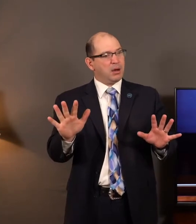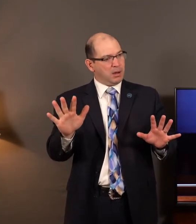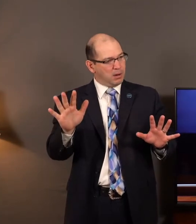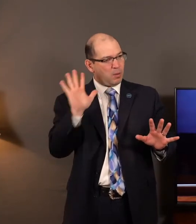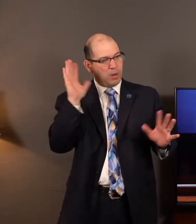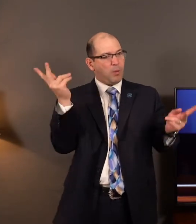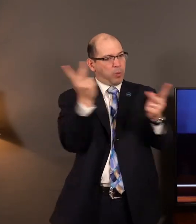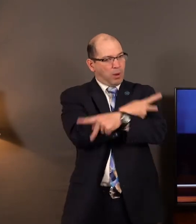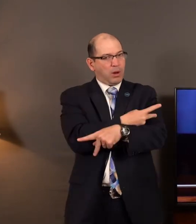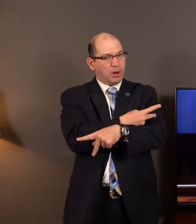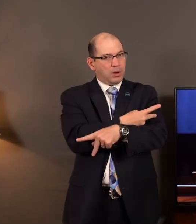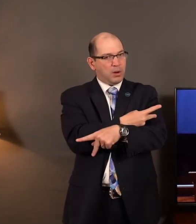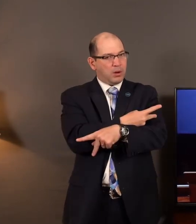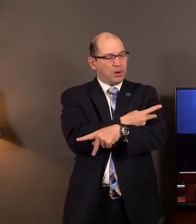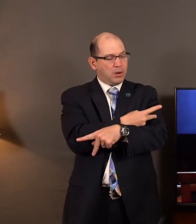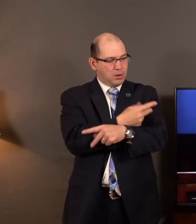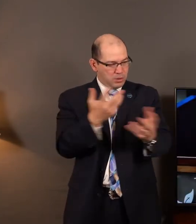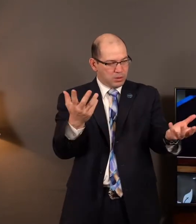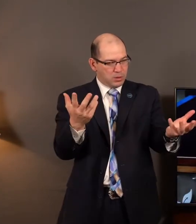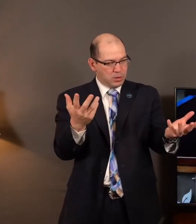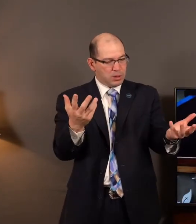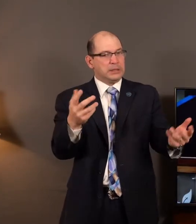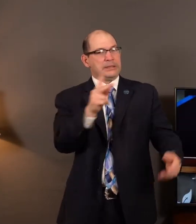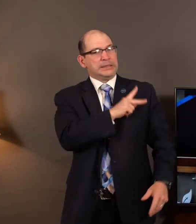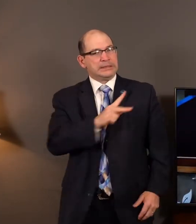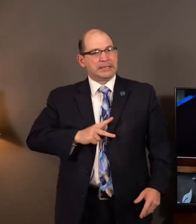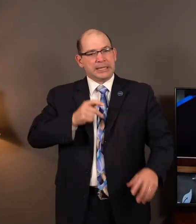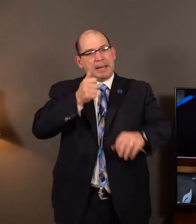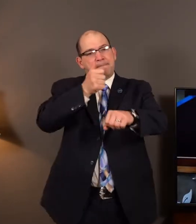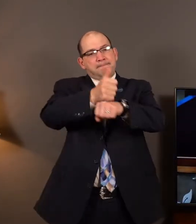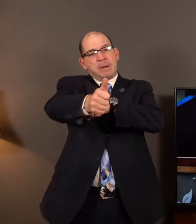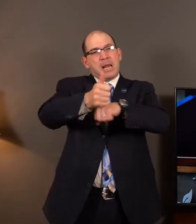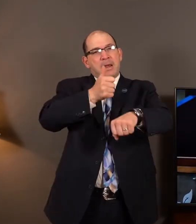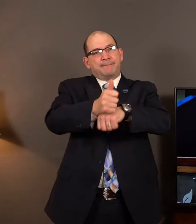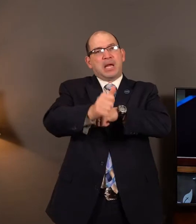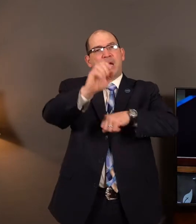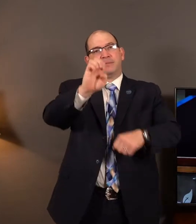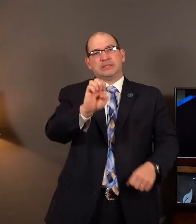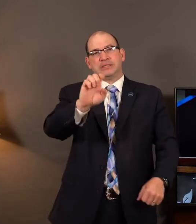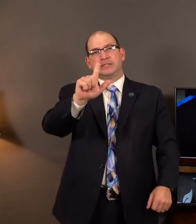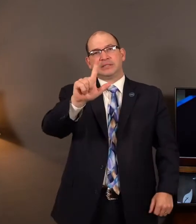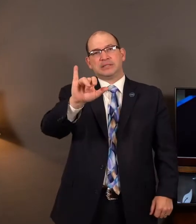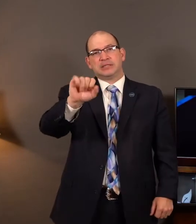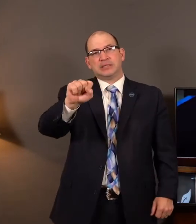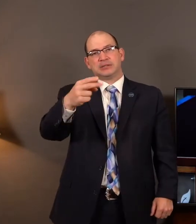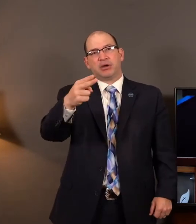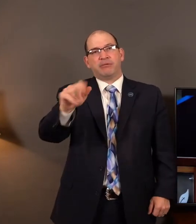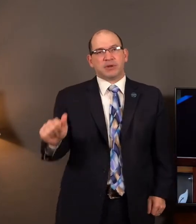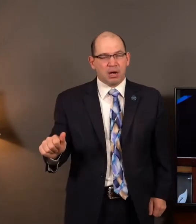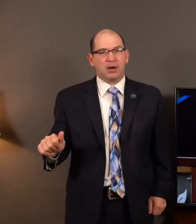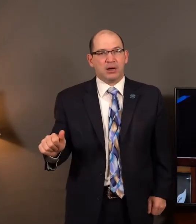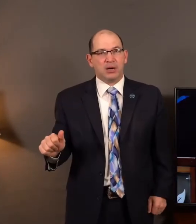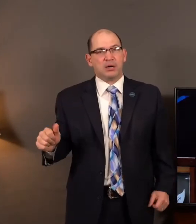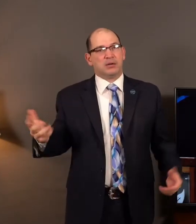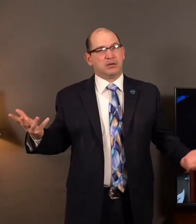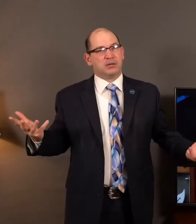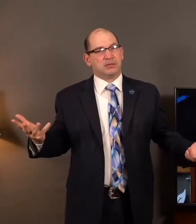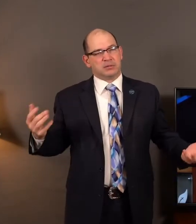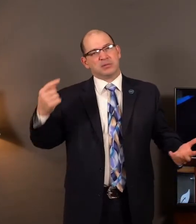the king with king. How did we get here and were being besieged by the Syrians? And we have no food and people are